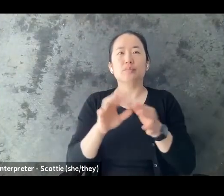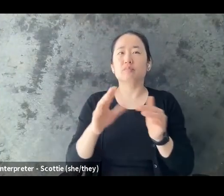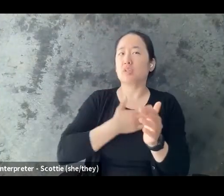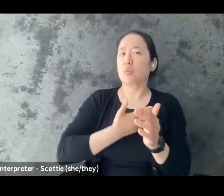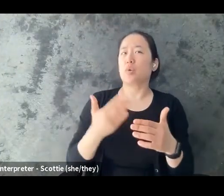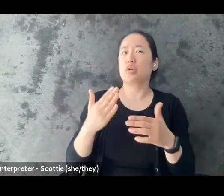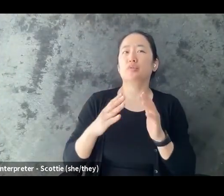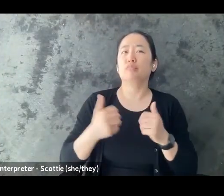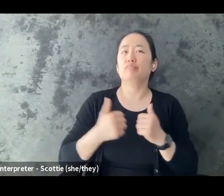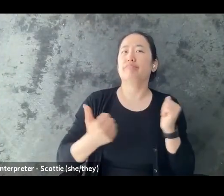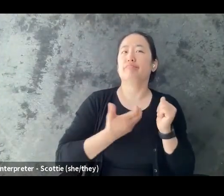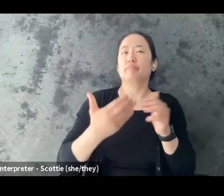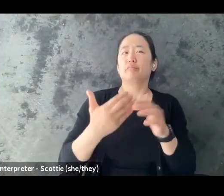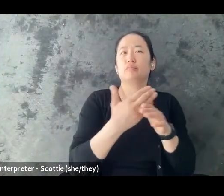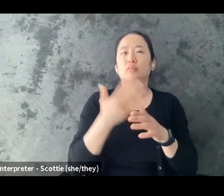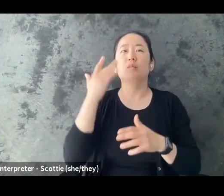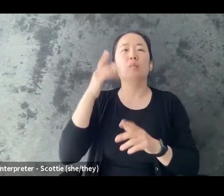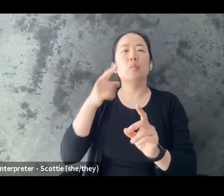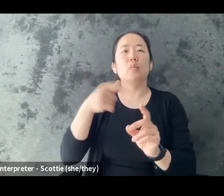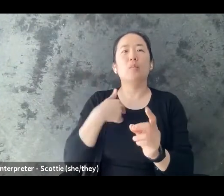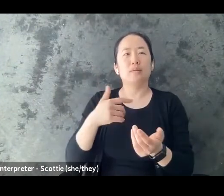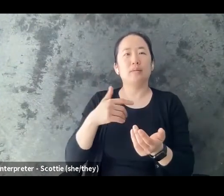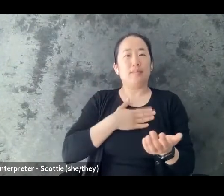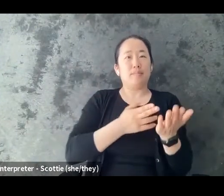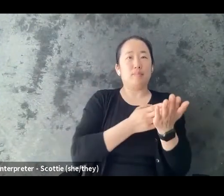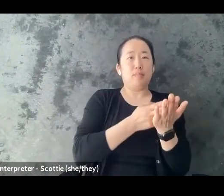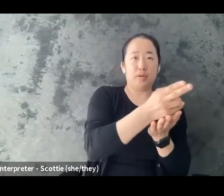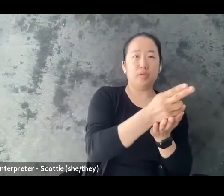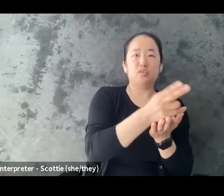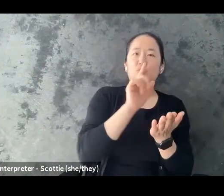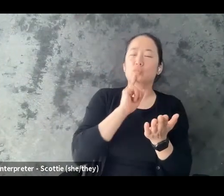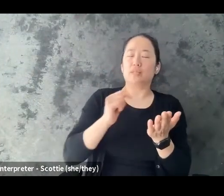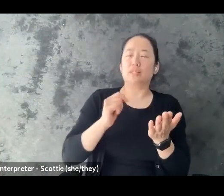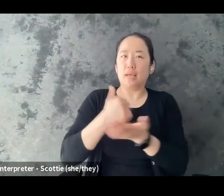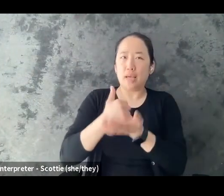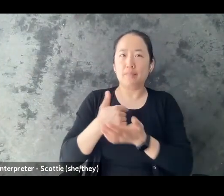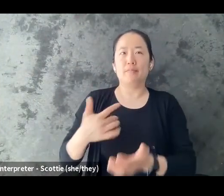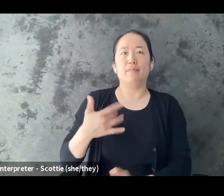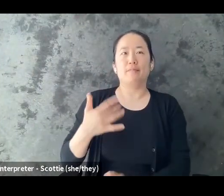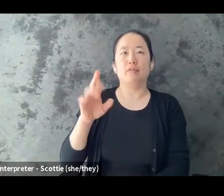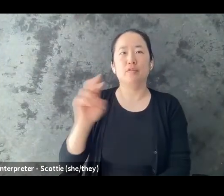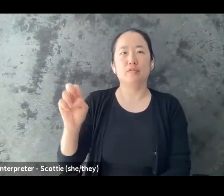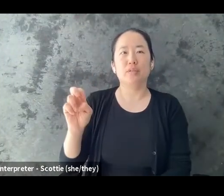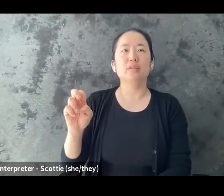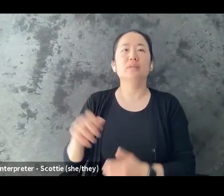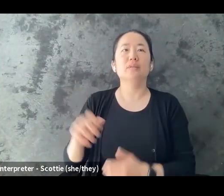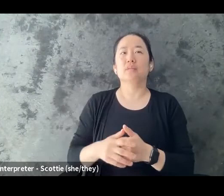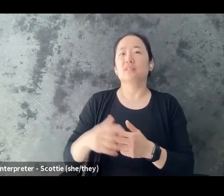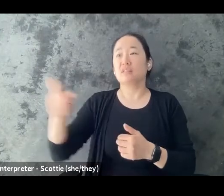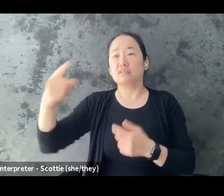sets them free whether others agree or not they feel that they need to be honest to deal with all the trauma not run away from experiences but accept